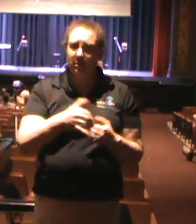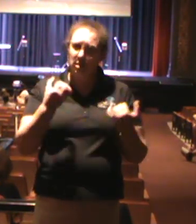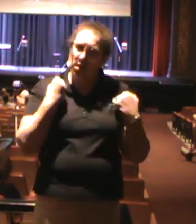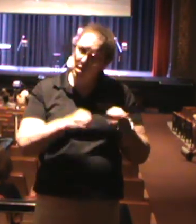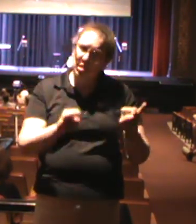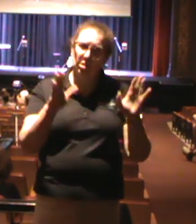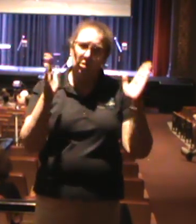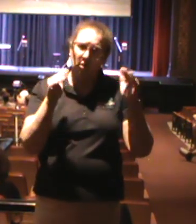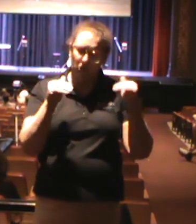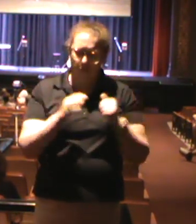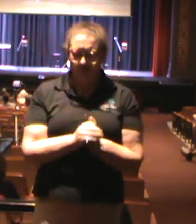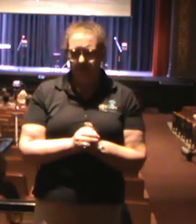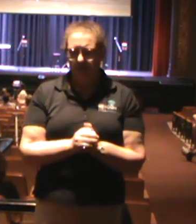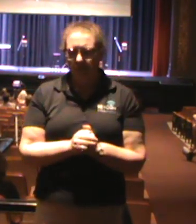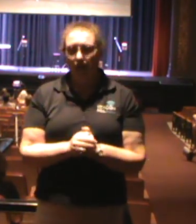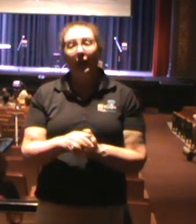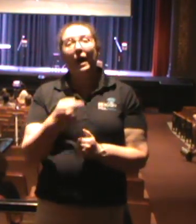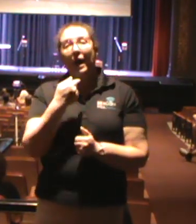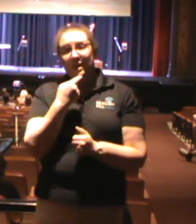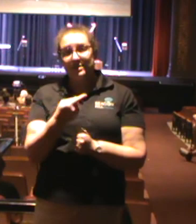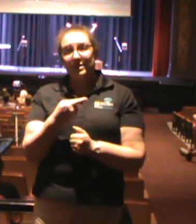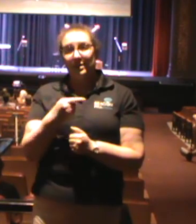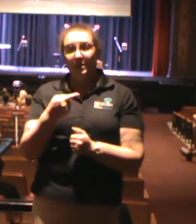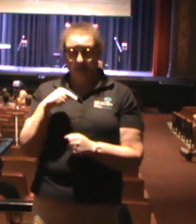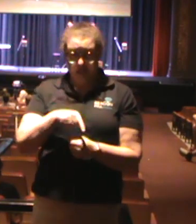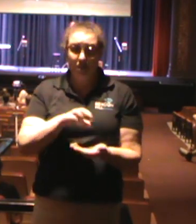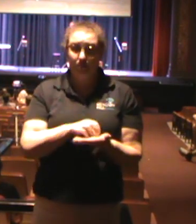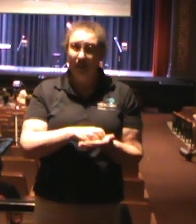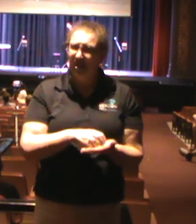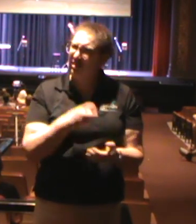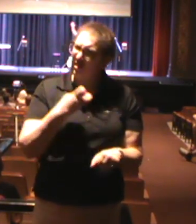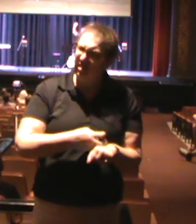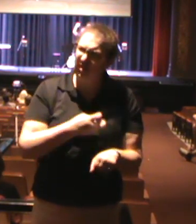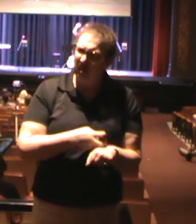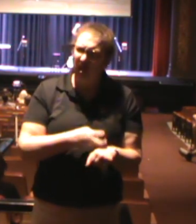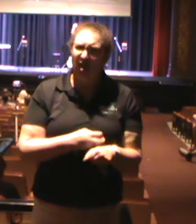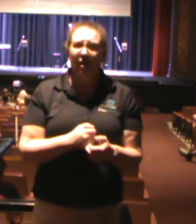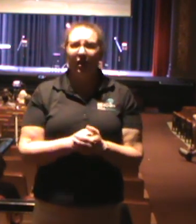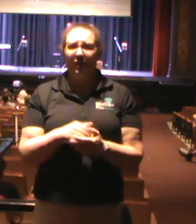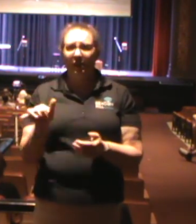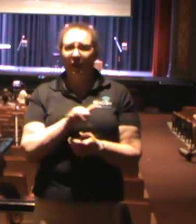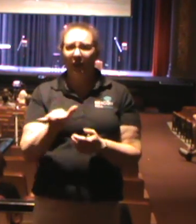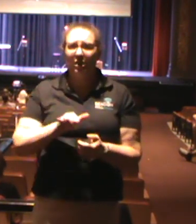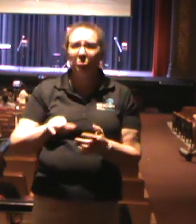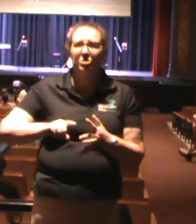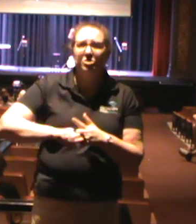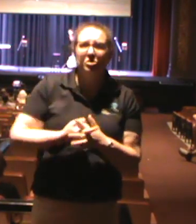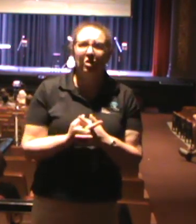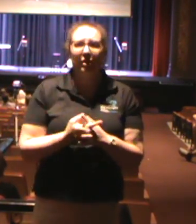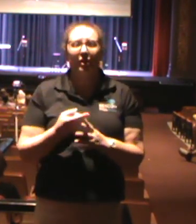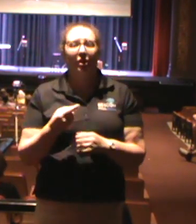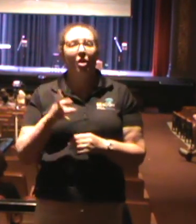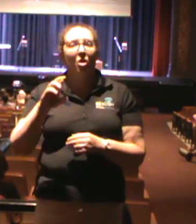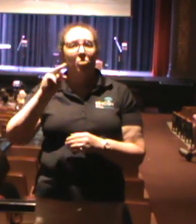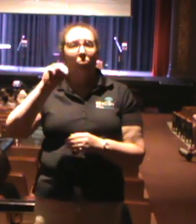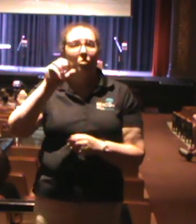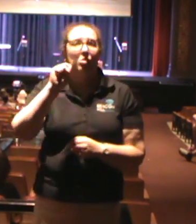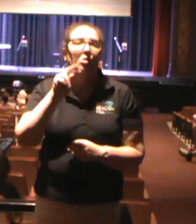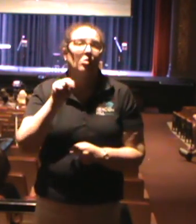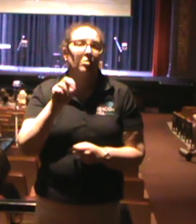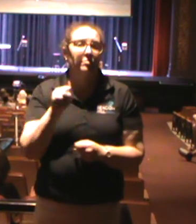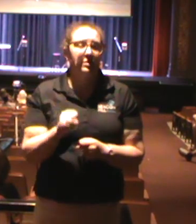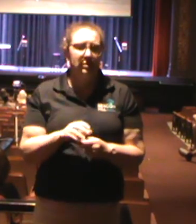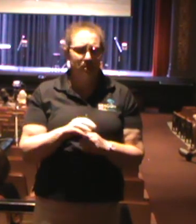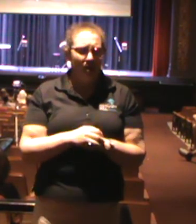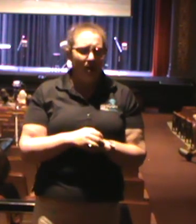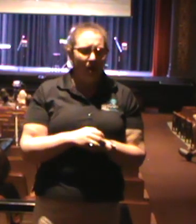into Romans 9 through 11, I mentioned that this section of Scripture is one of the toughest passages in all of the Bible. And